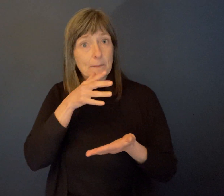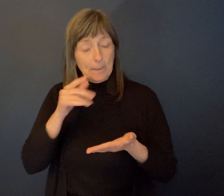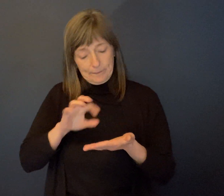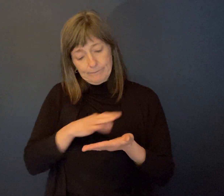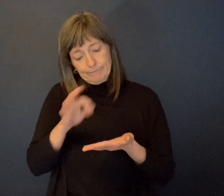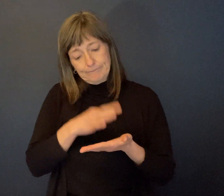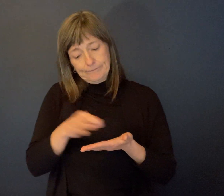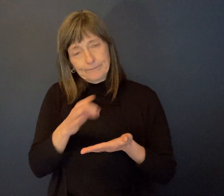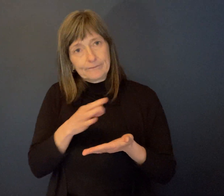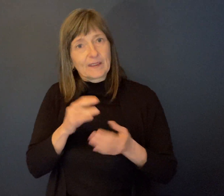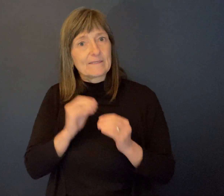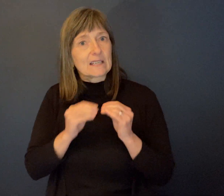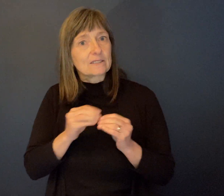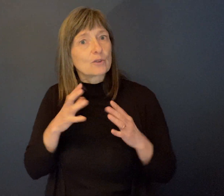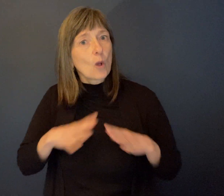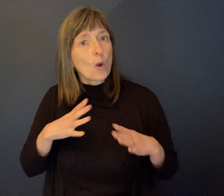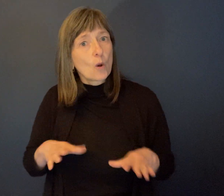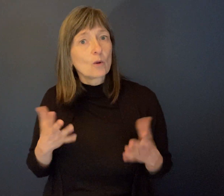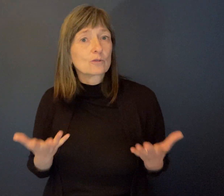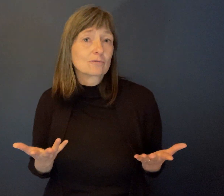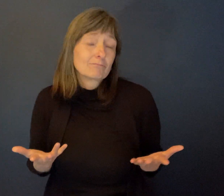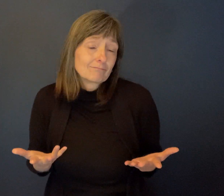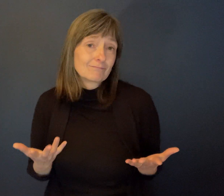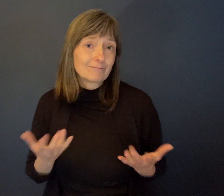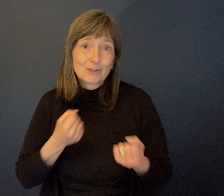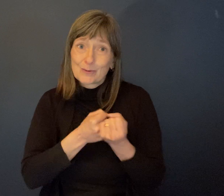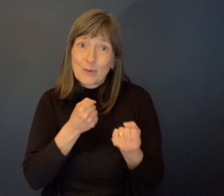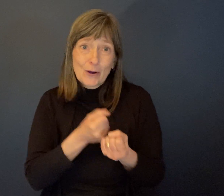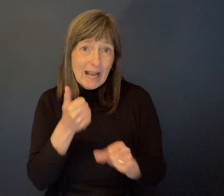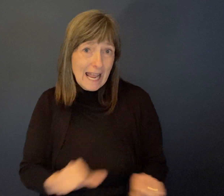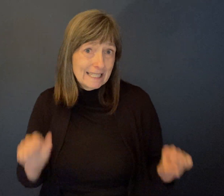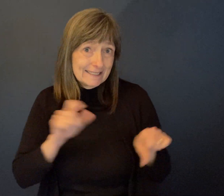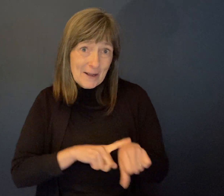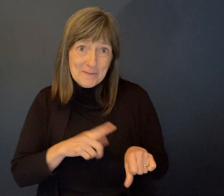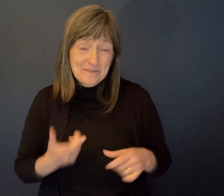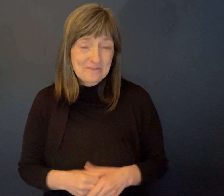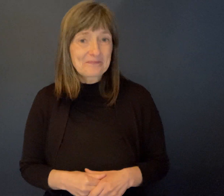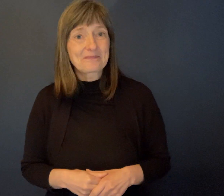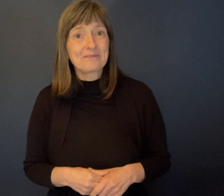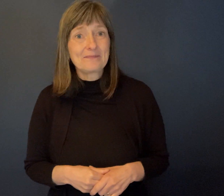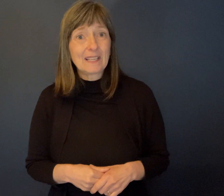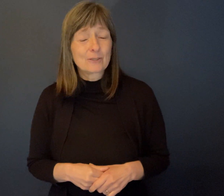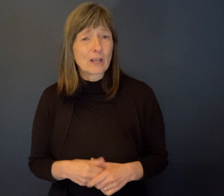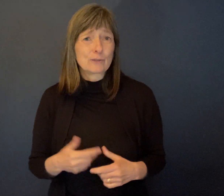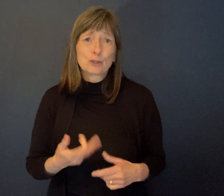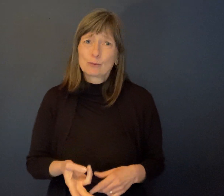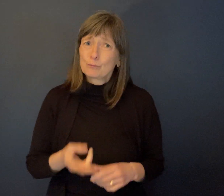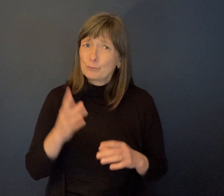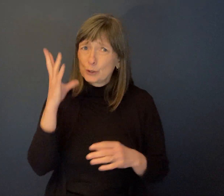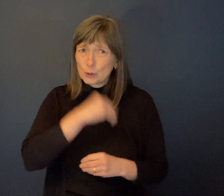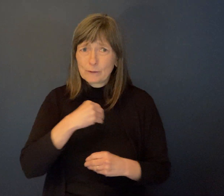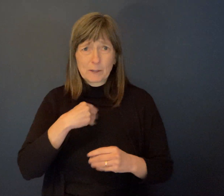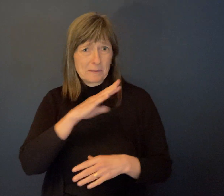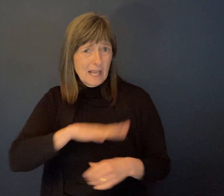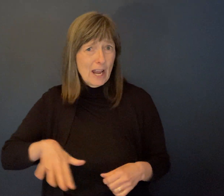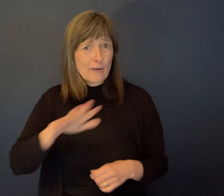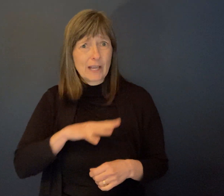yeah, it was a really good experience. mean, like I said, we didn't miss too much. We had two huge playgrounds that we would go to.